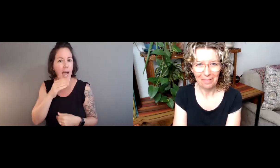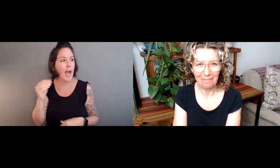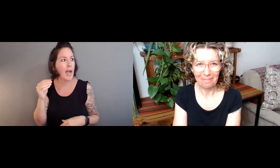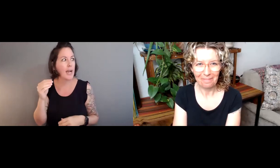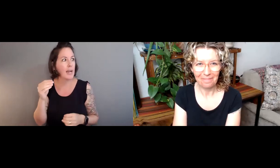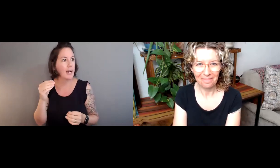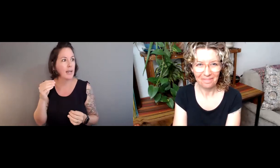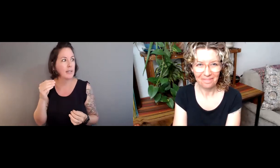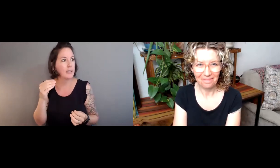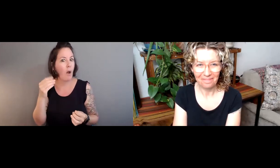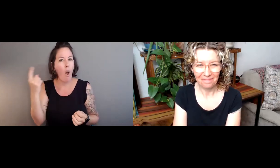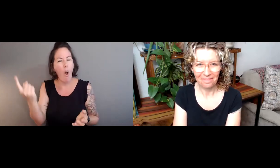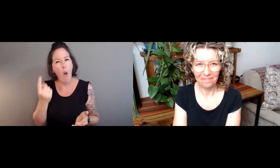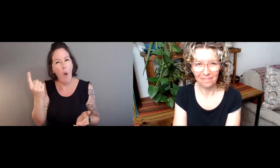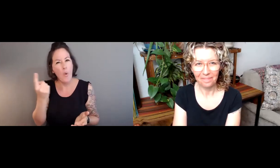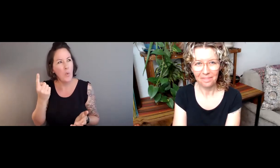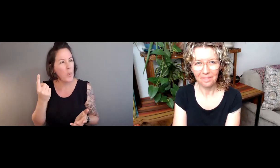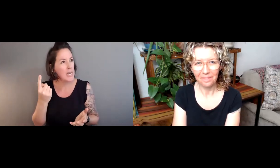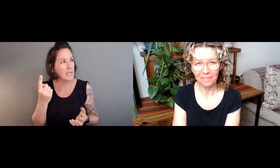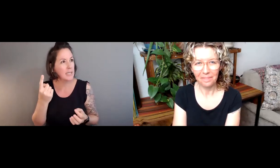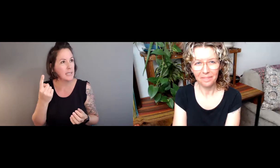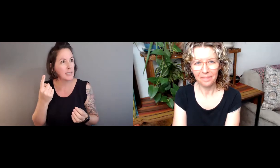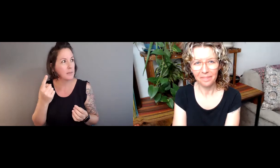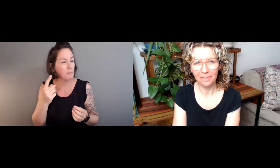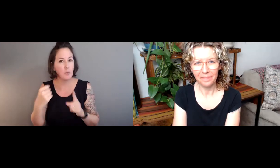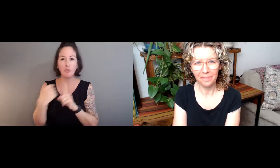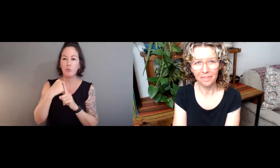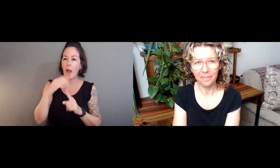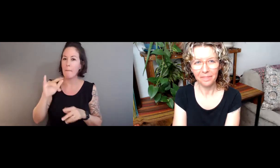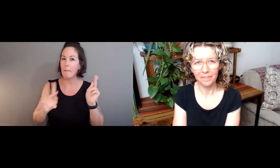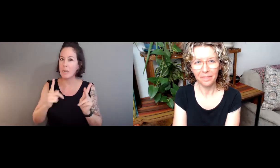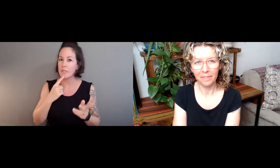And I felt fascinated in that process of organization.